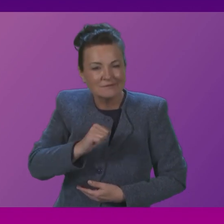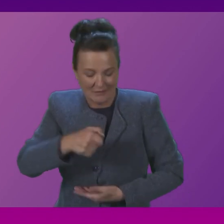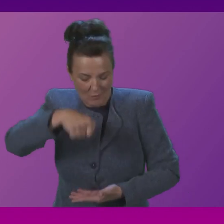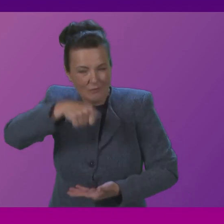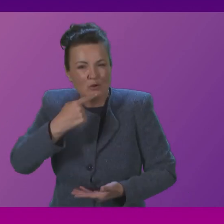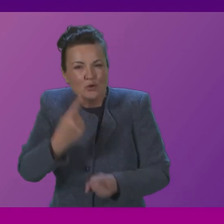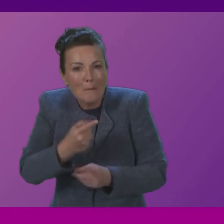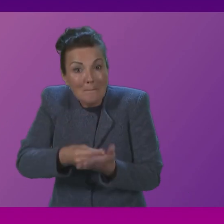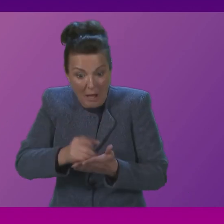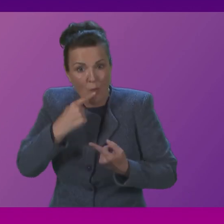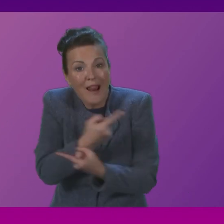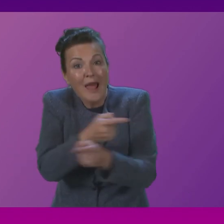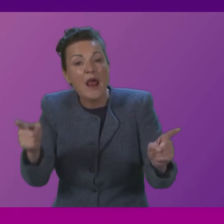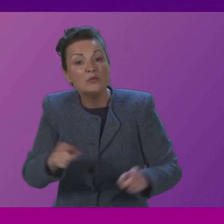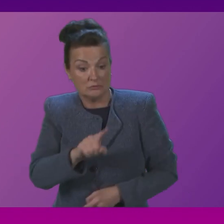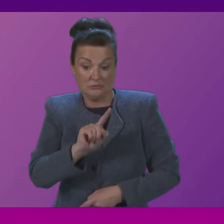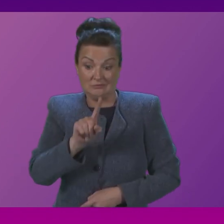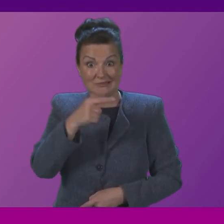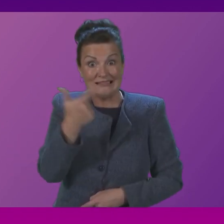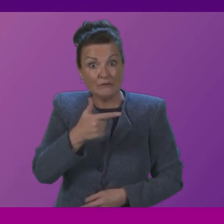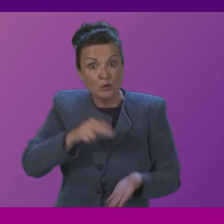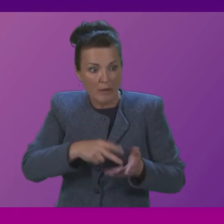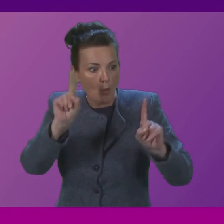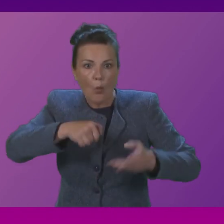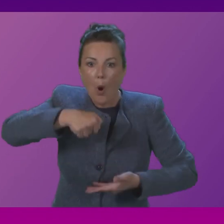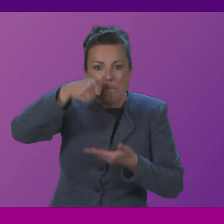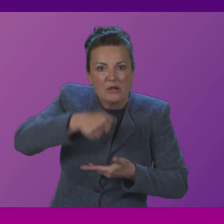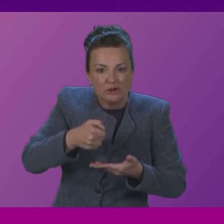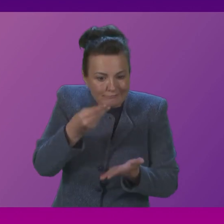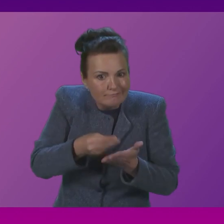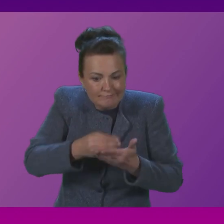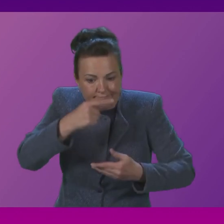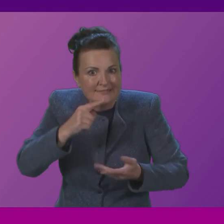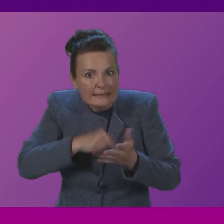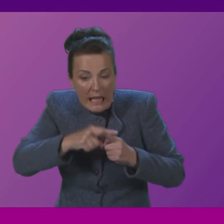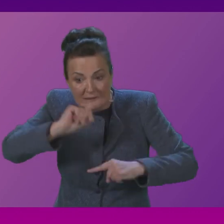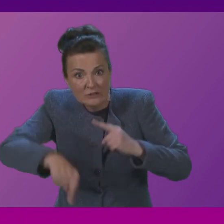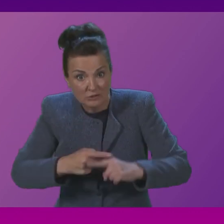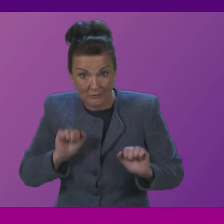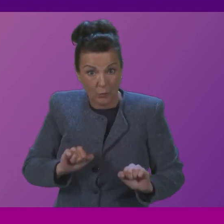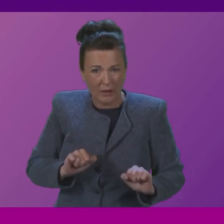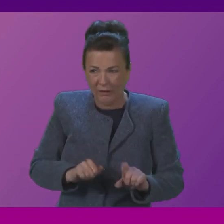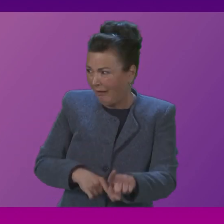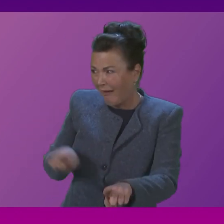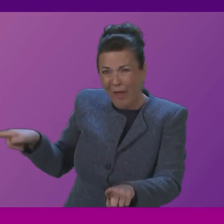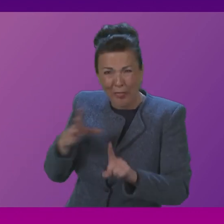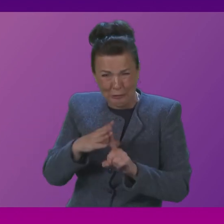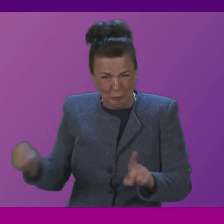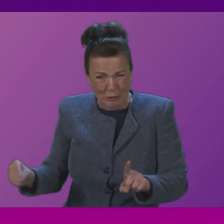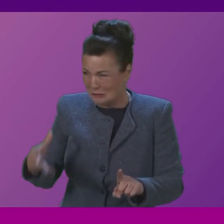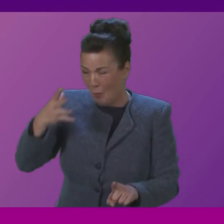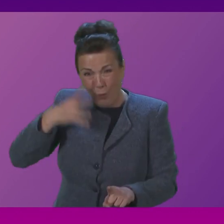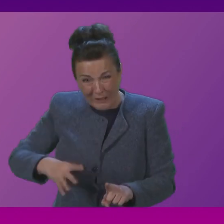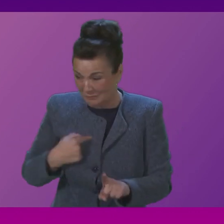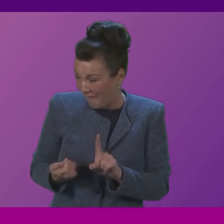six weeks ago were calling for us to cut public service funding to give tax cuts to the richest if they want us to